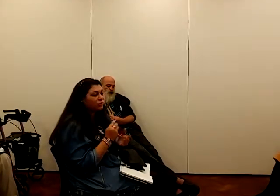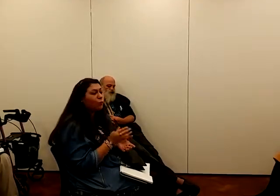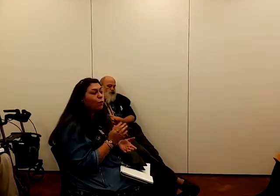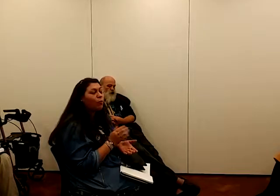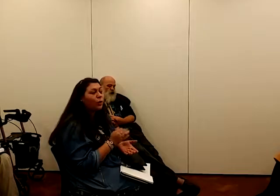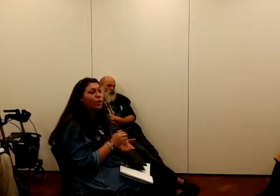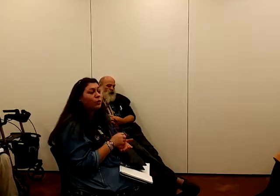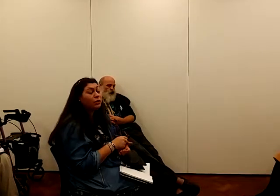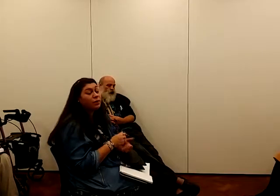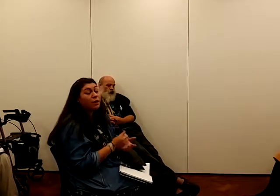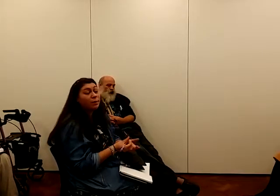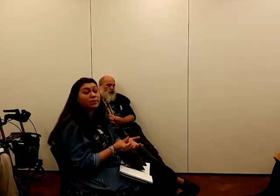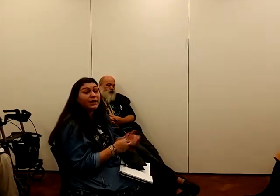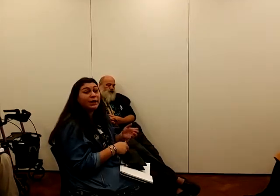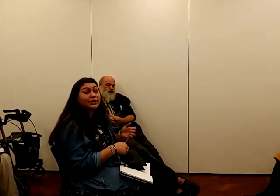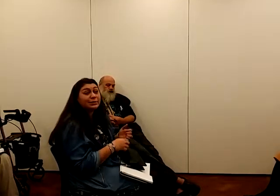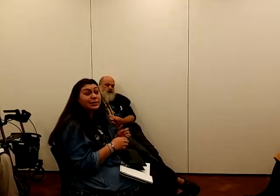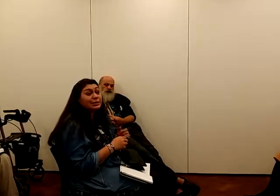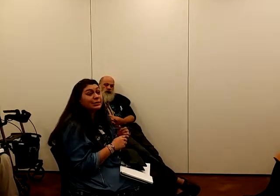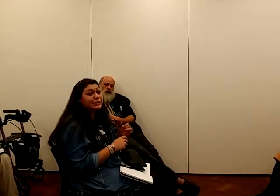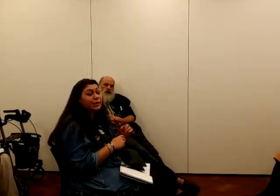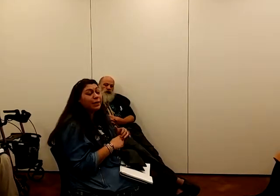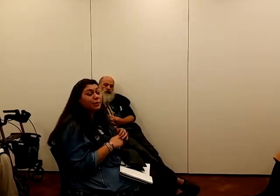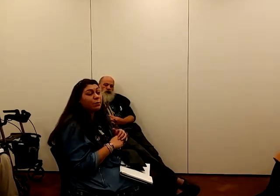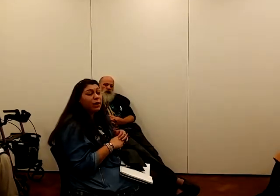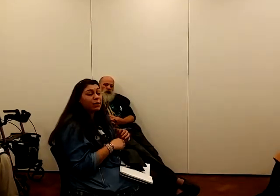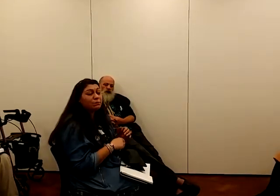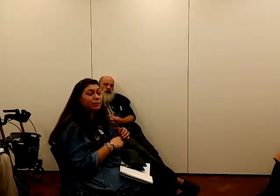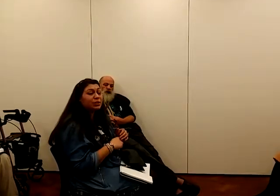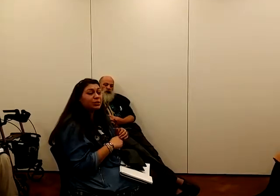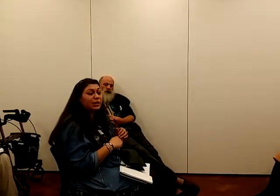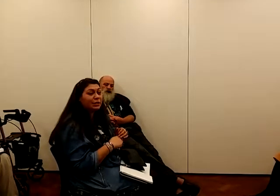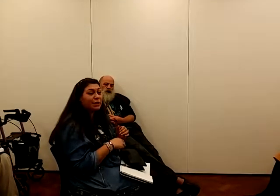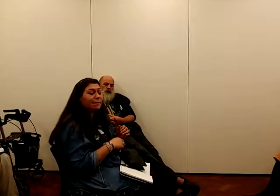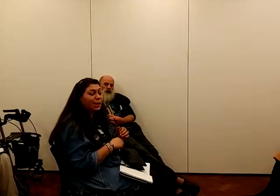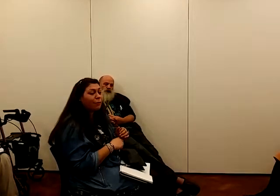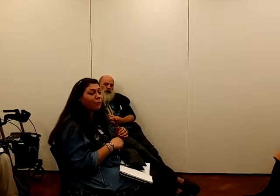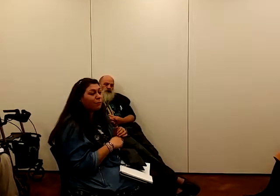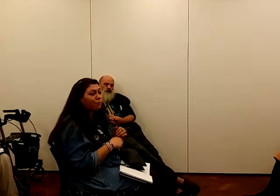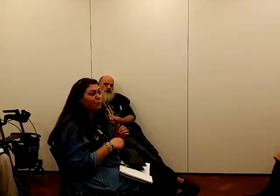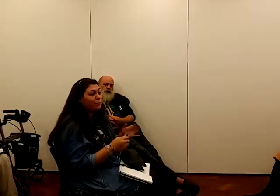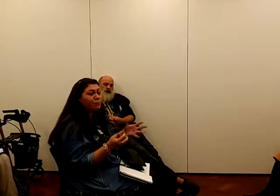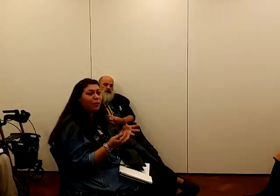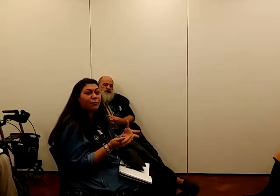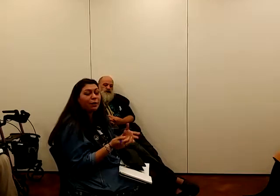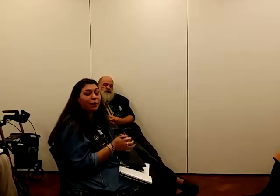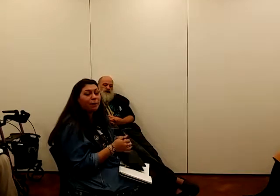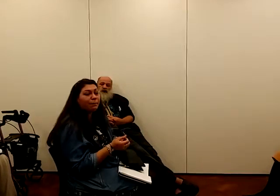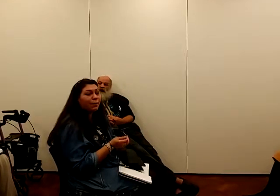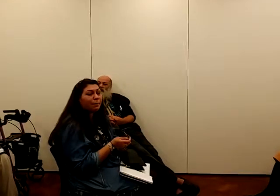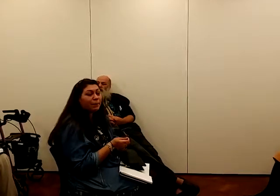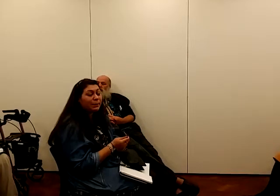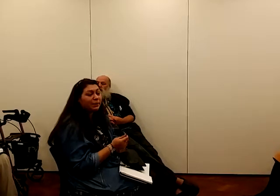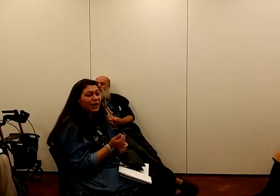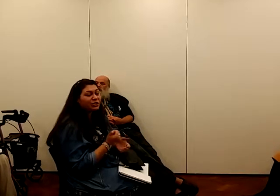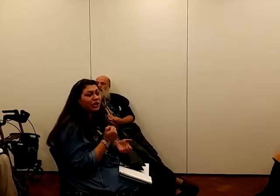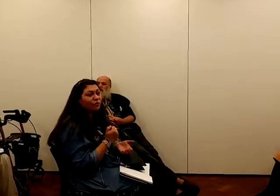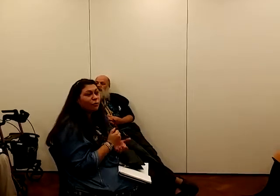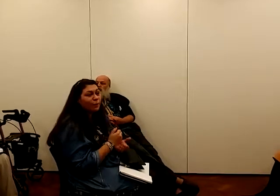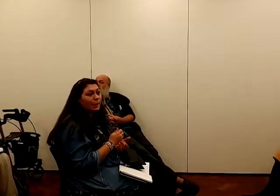just for one week, or even a couple of days, to see how they would manage budgeting the amount of income that people get in general.